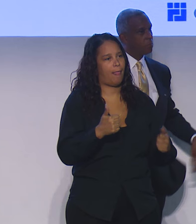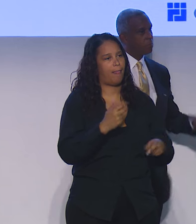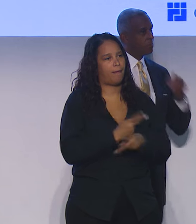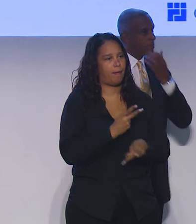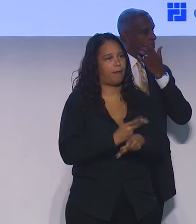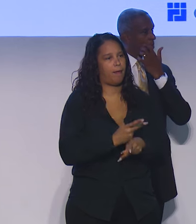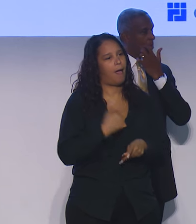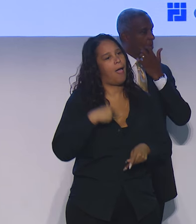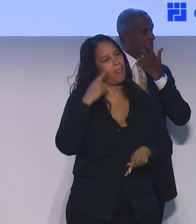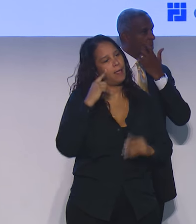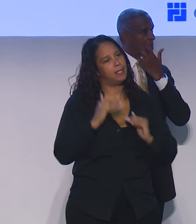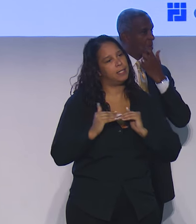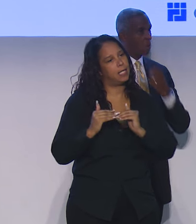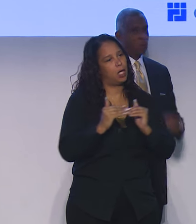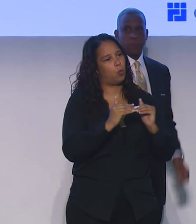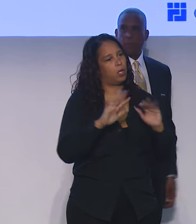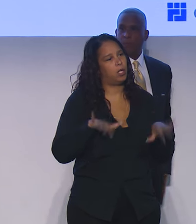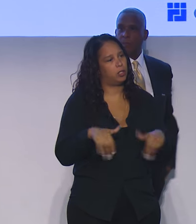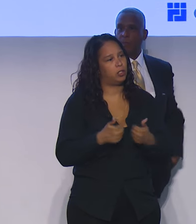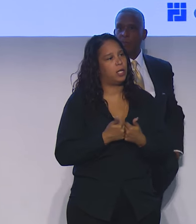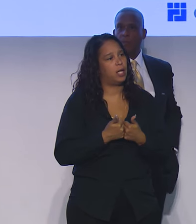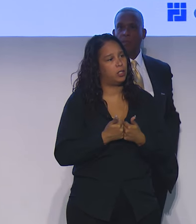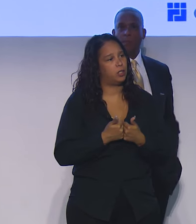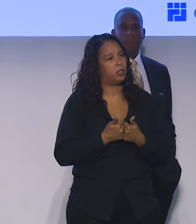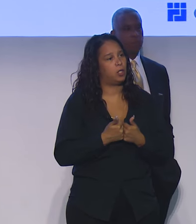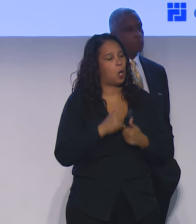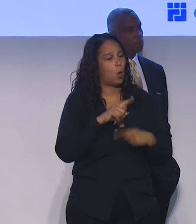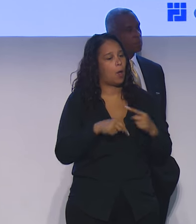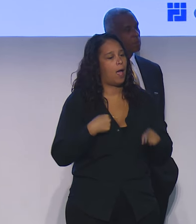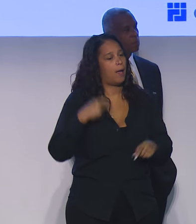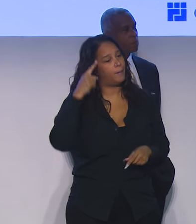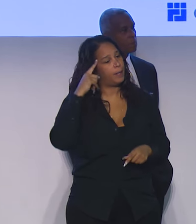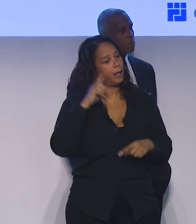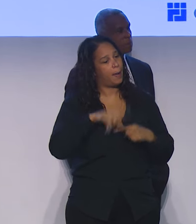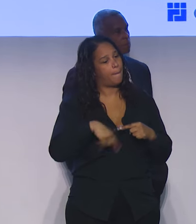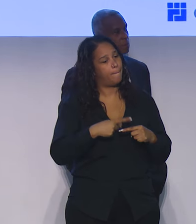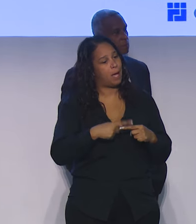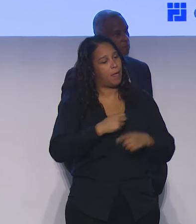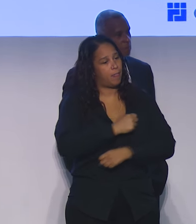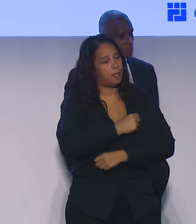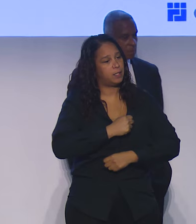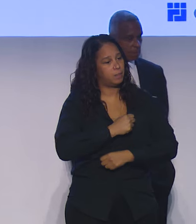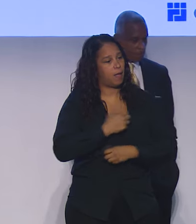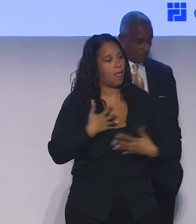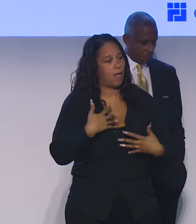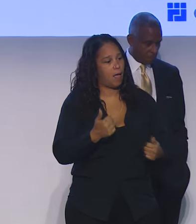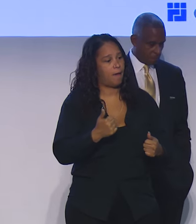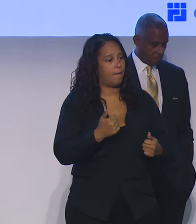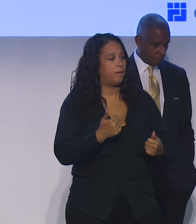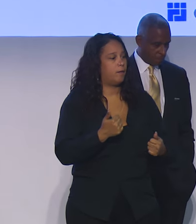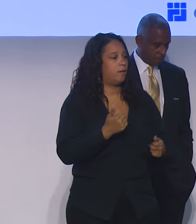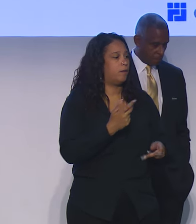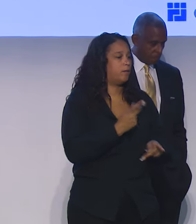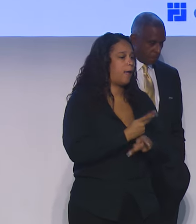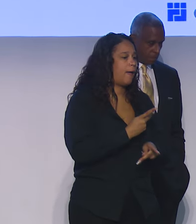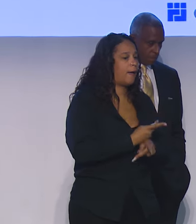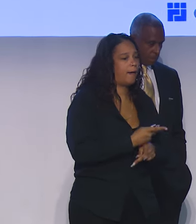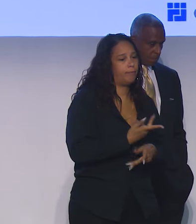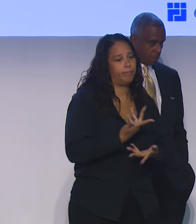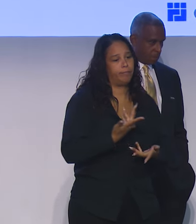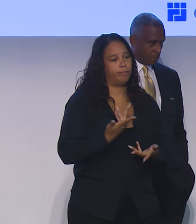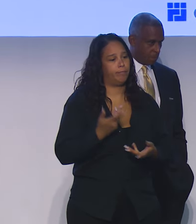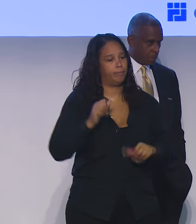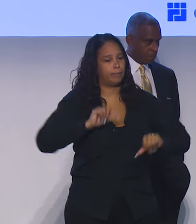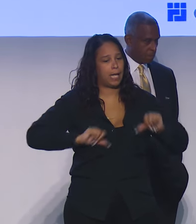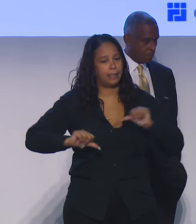a challenge. You know, when I think about the space that healthcare providers, practitioners, experts, scientists should